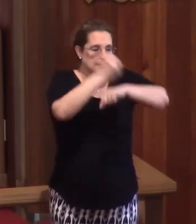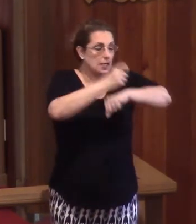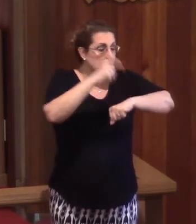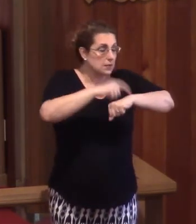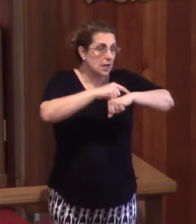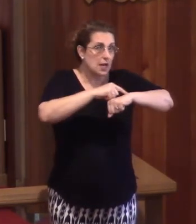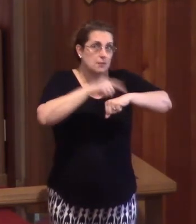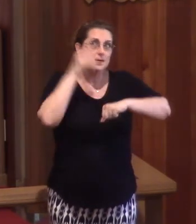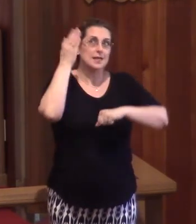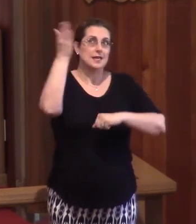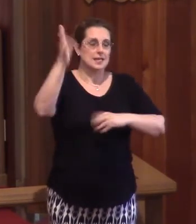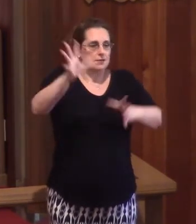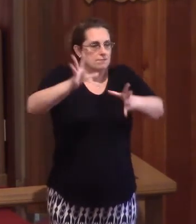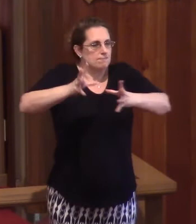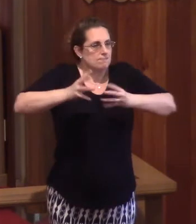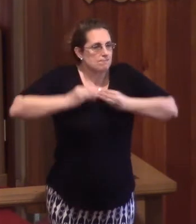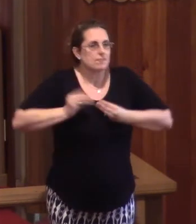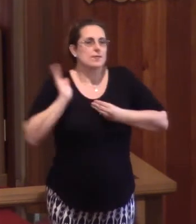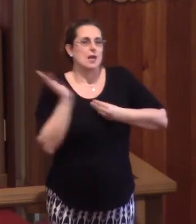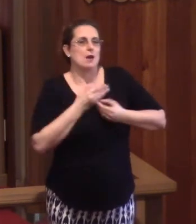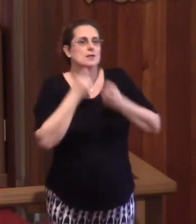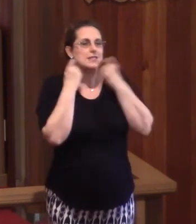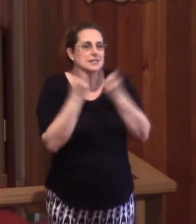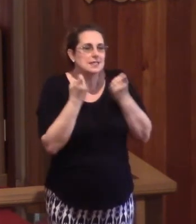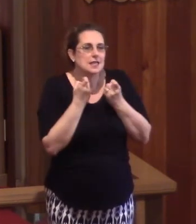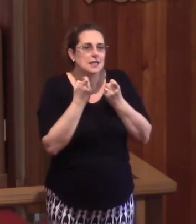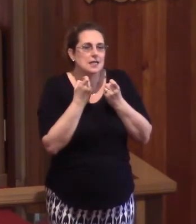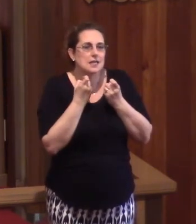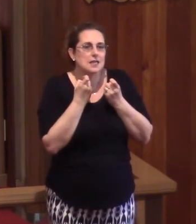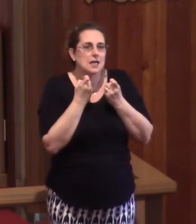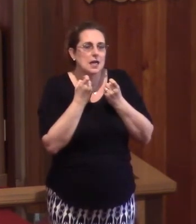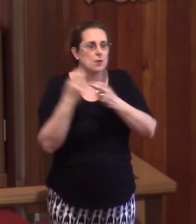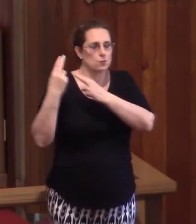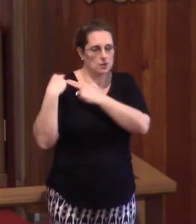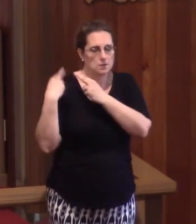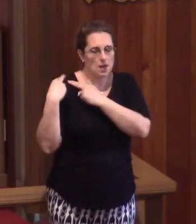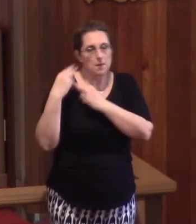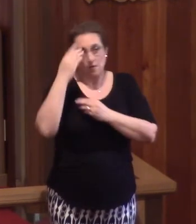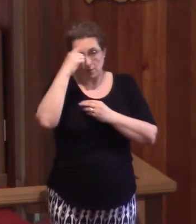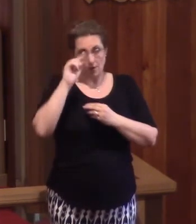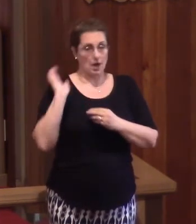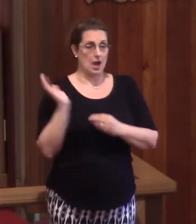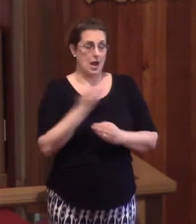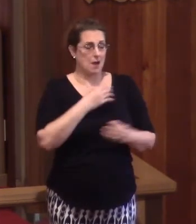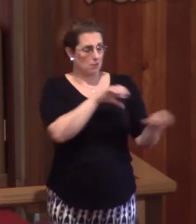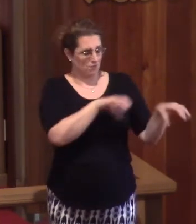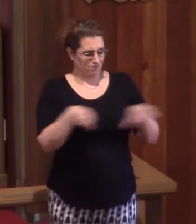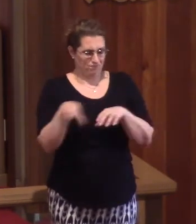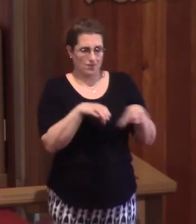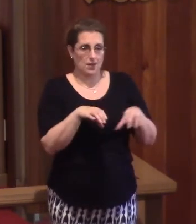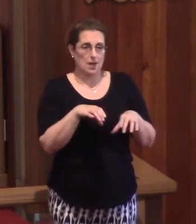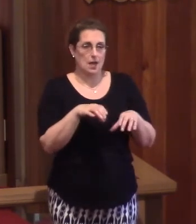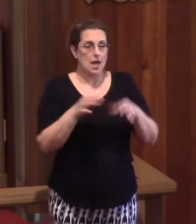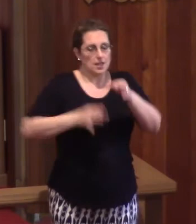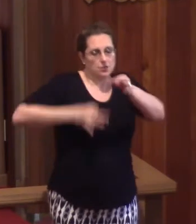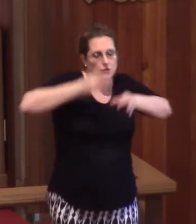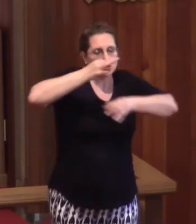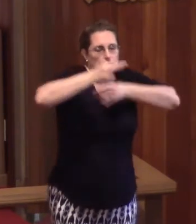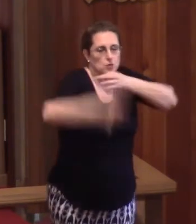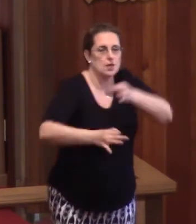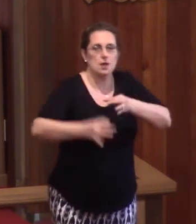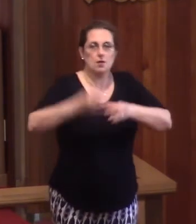assumed our sin and claimed responsibility for our actions, and in our stead, dying on the cross,